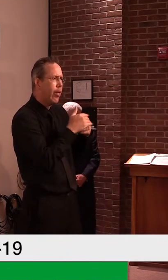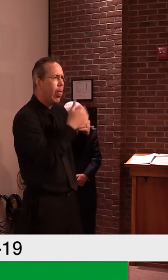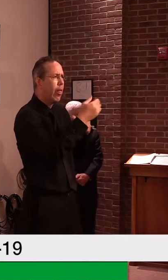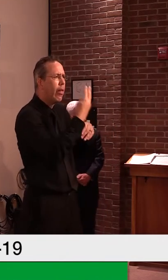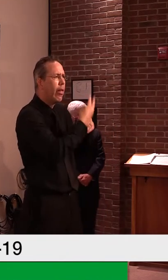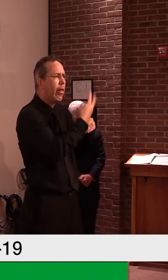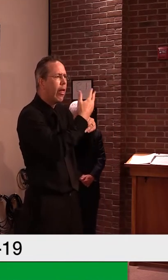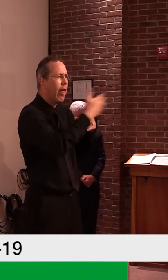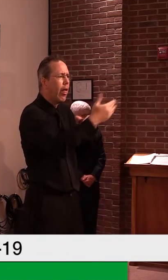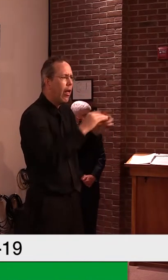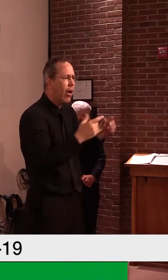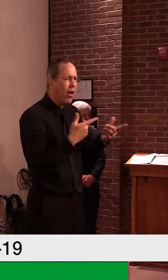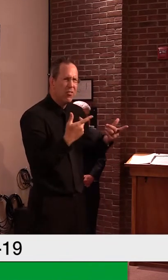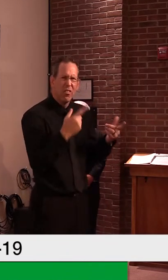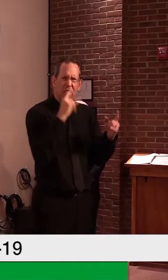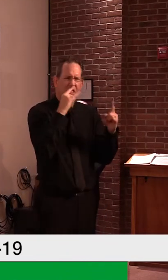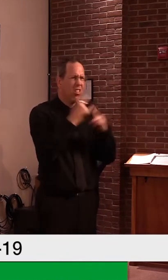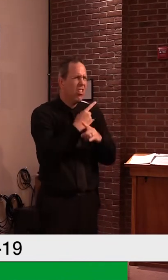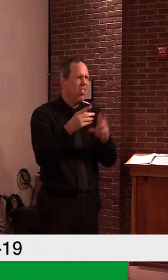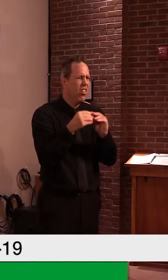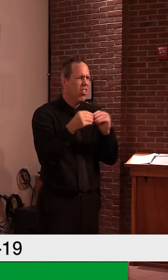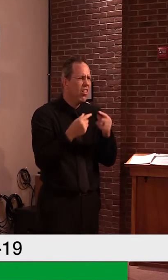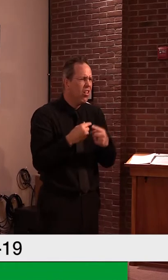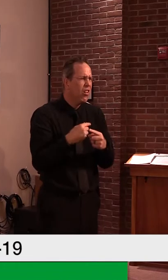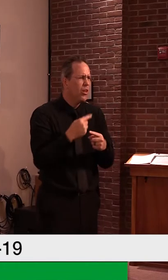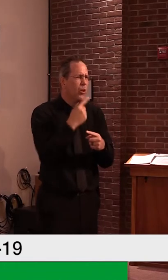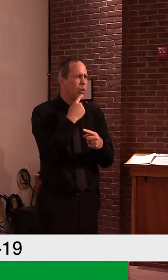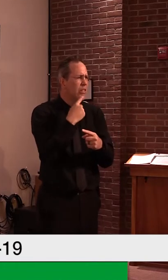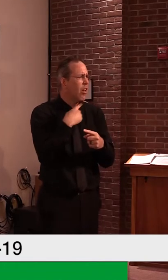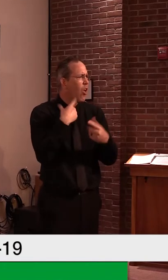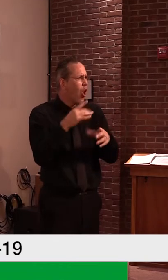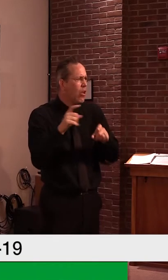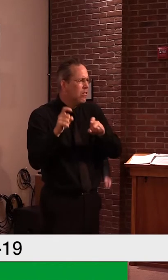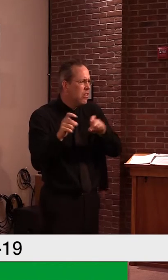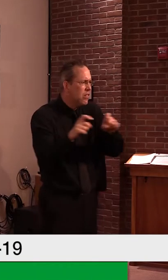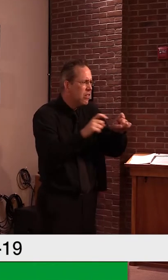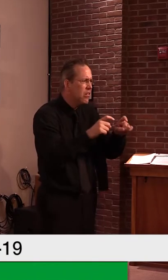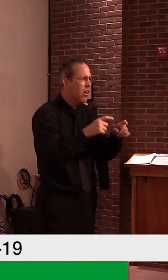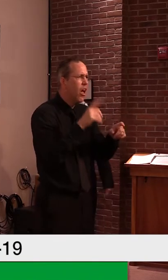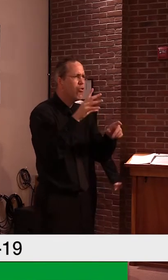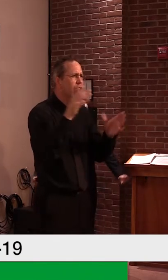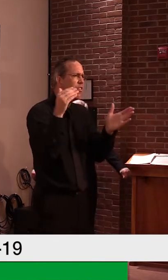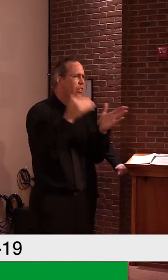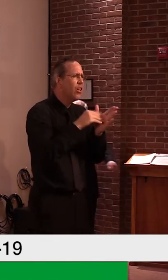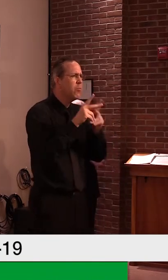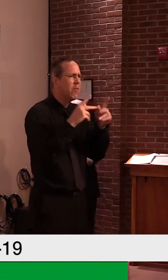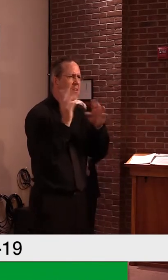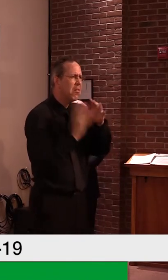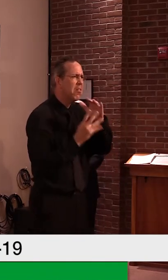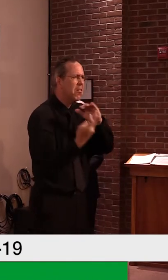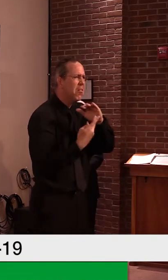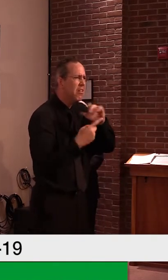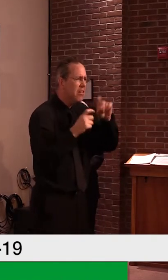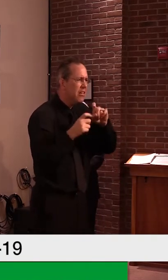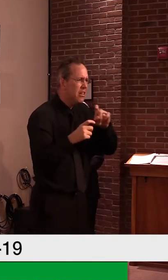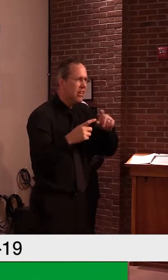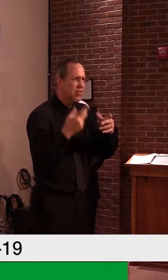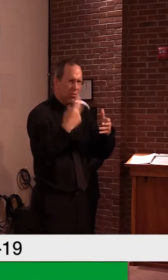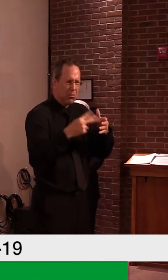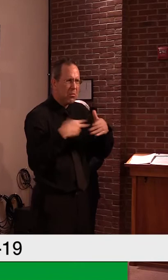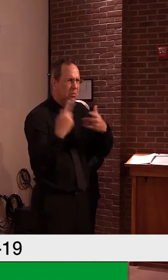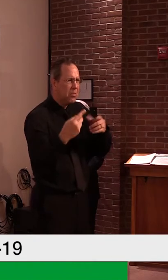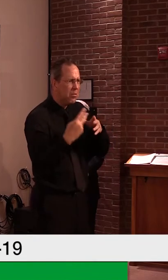we've, we've processed a hundred thousand samples. Um, but if, if these samples aren't going out